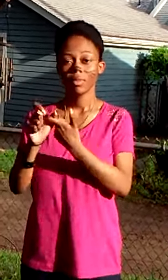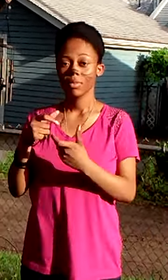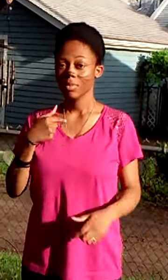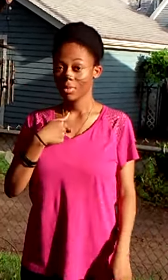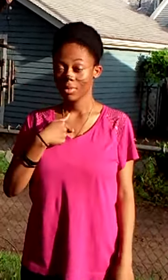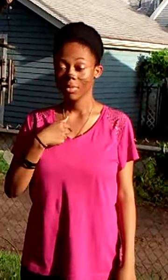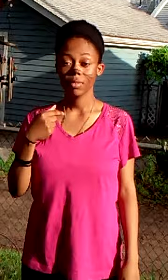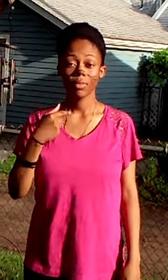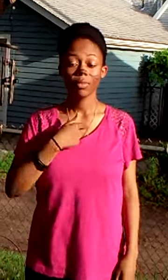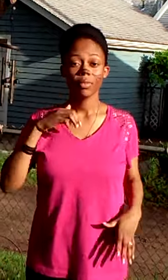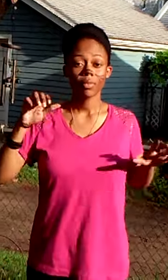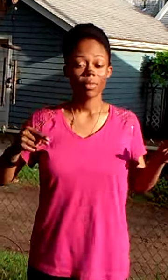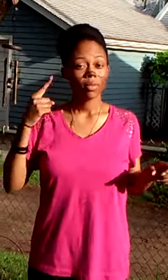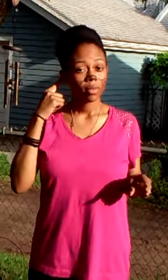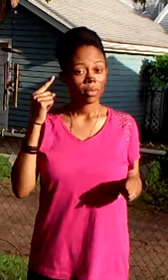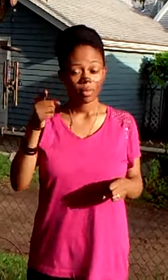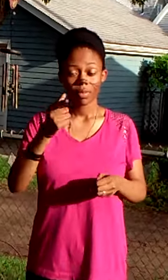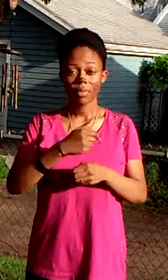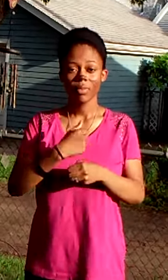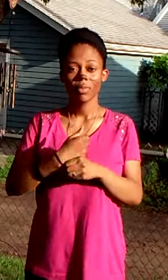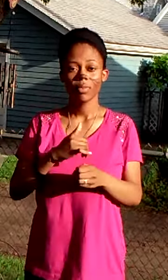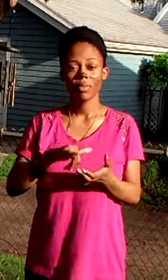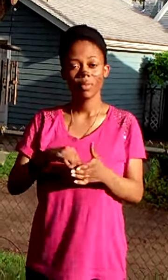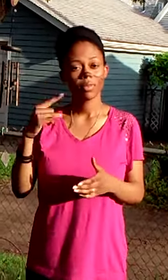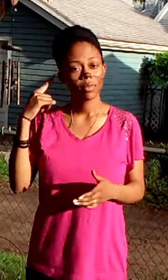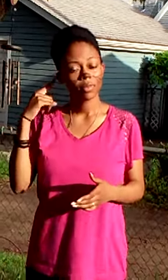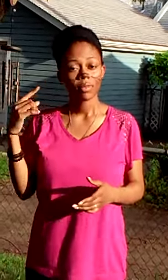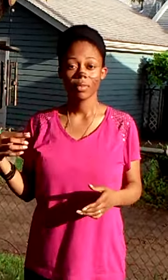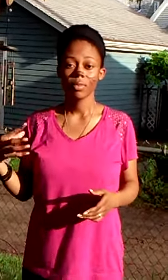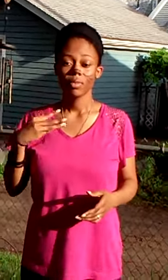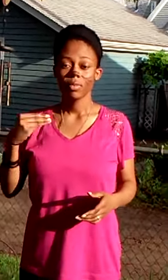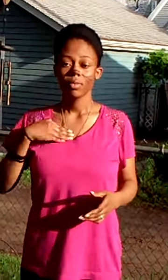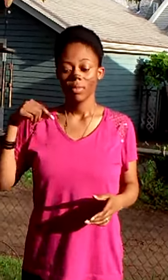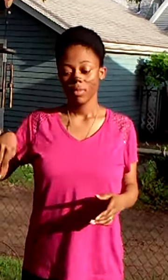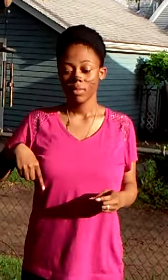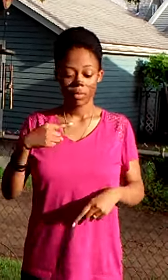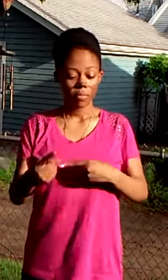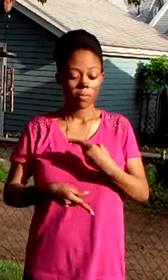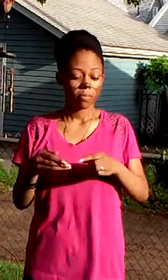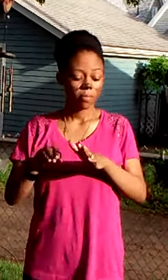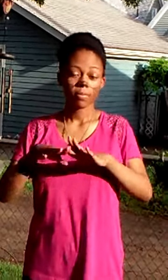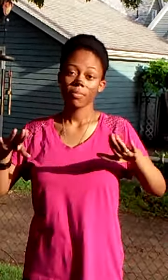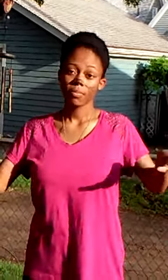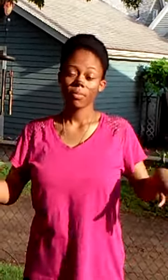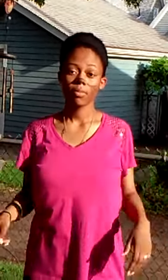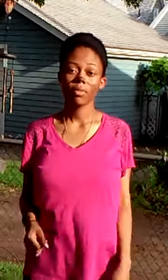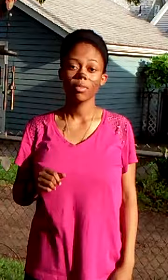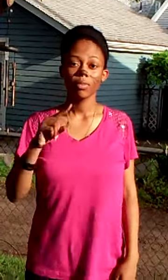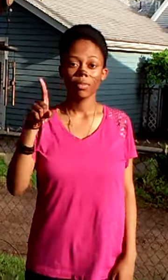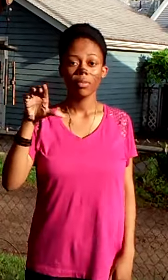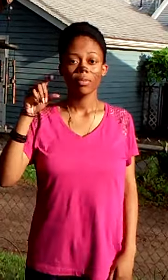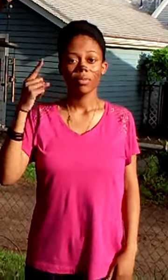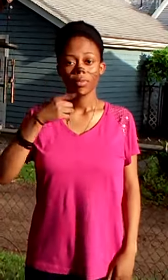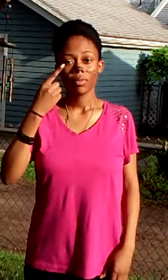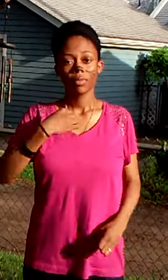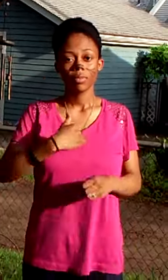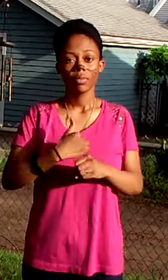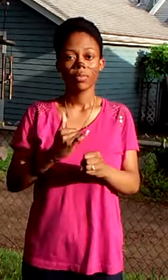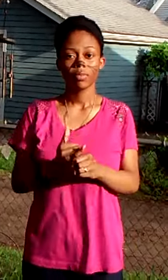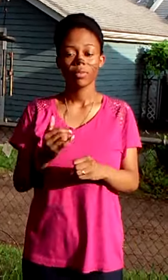away from me I can still hear you making that sound Taking me down, holding underground You can pretend it